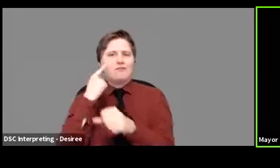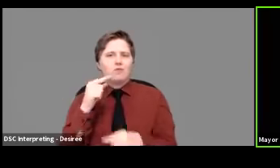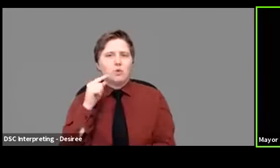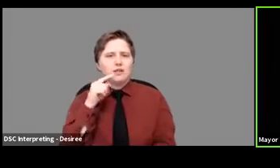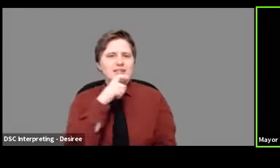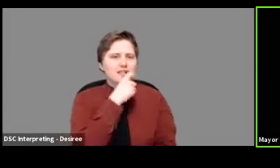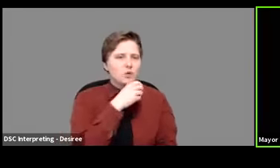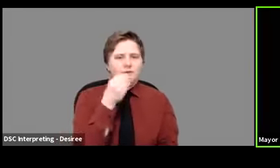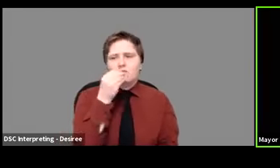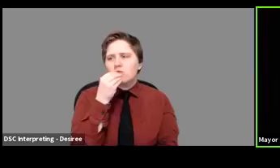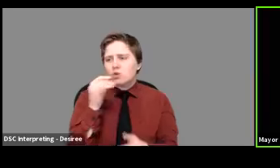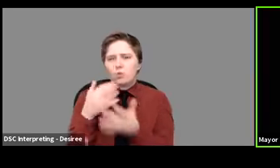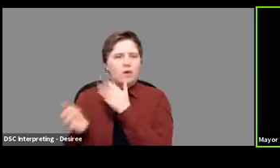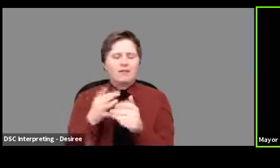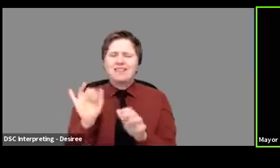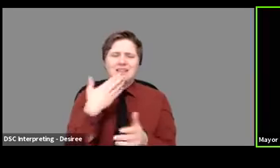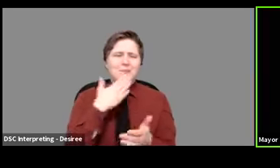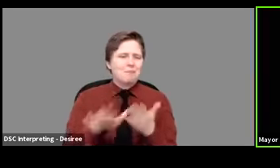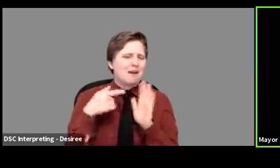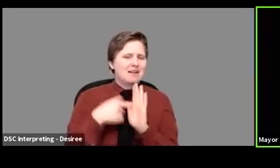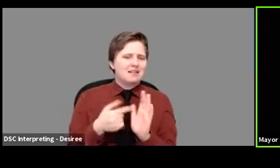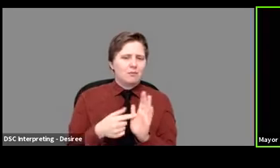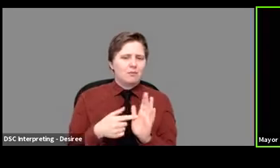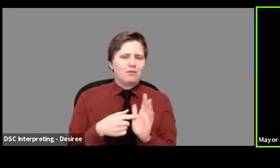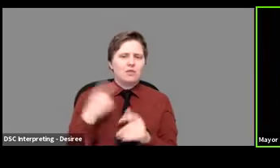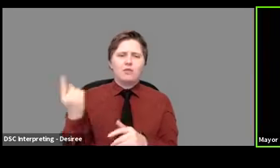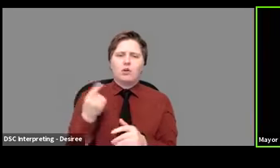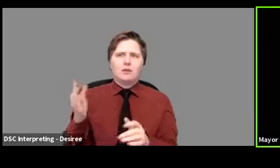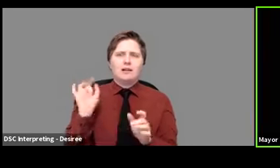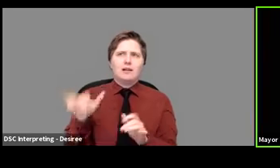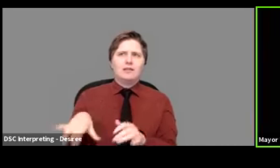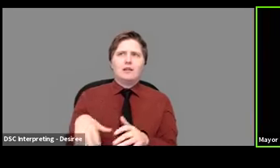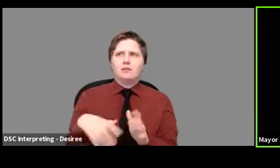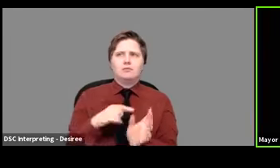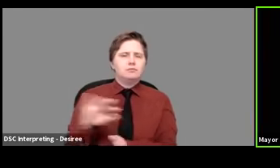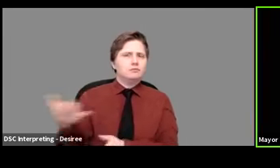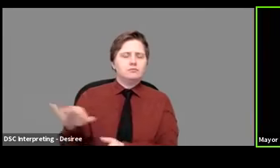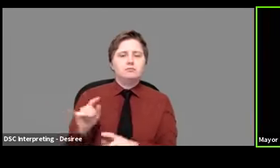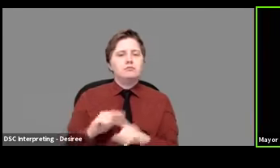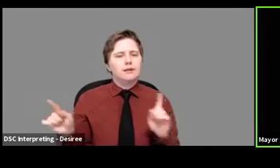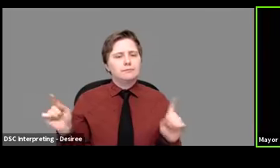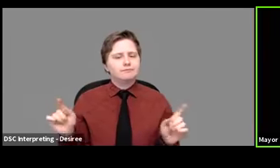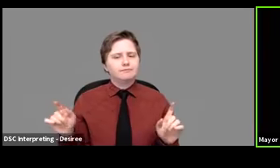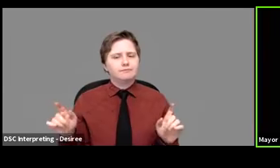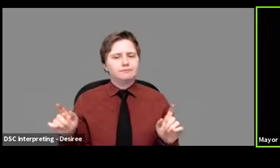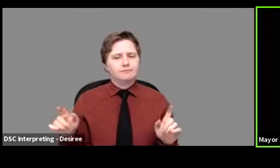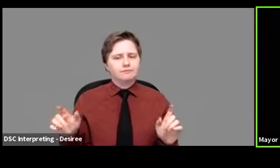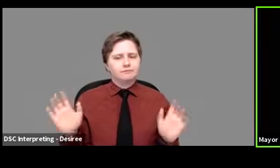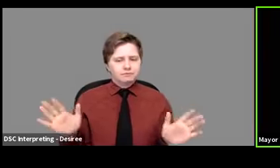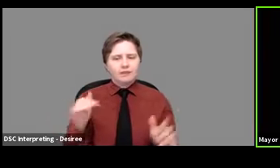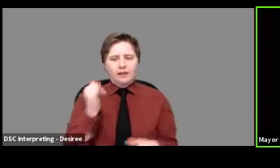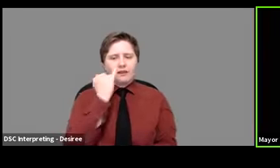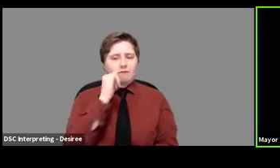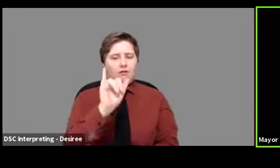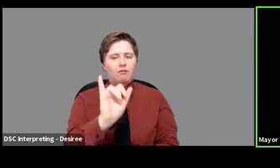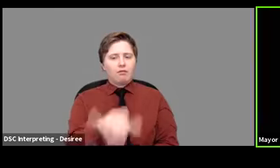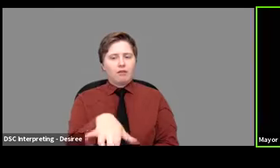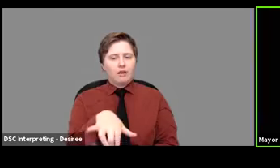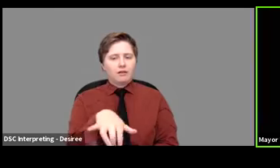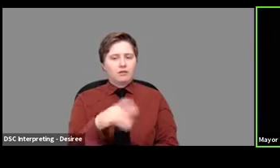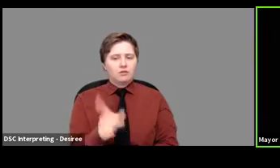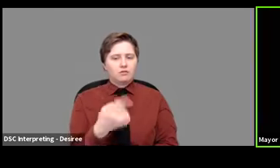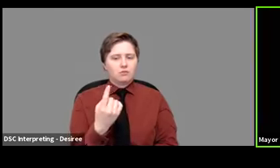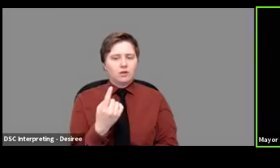or whatever it may be. And that's a bad example because grocery stores have always been open. Um, so if that is one of, uh,